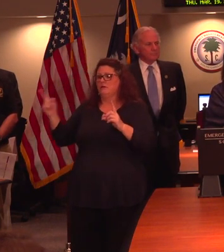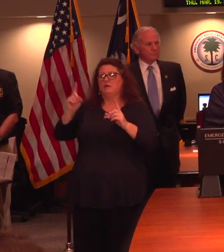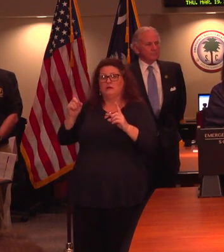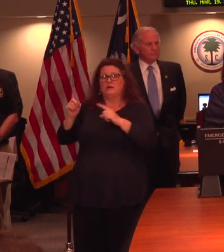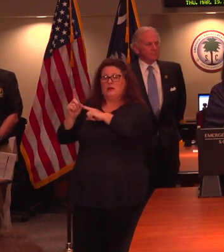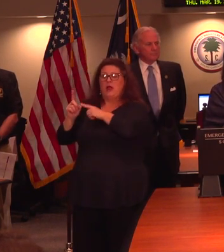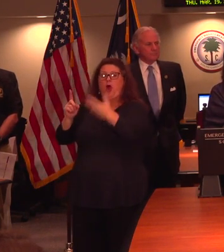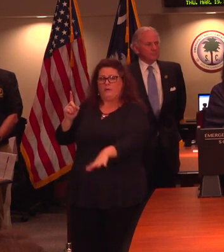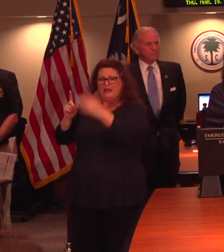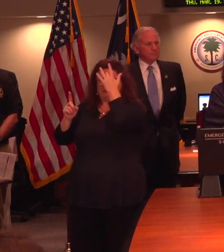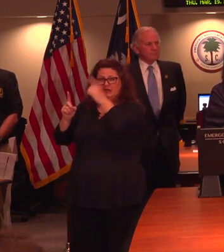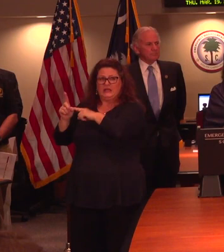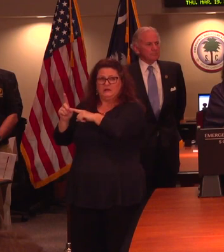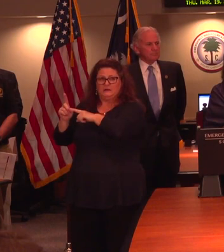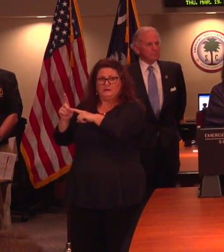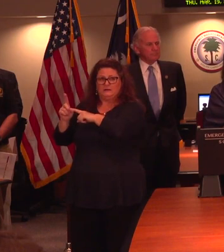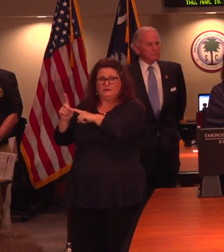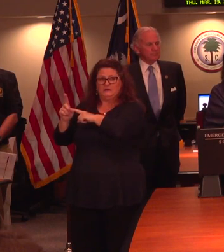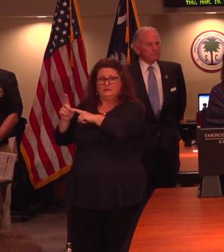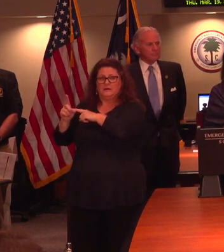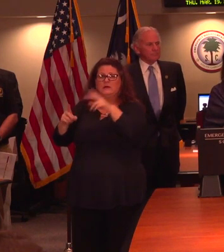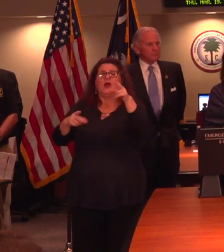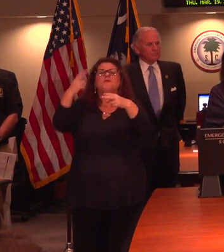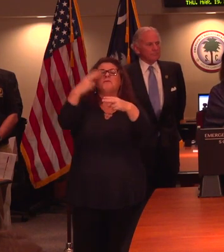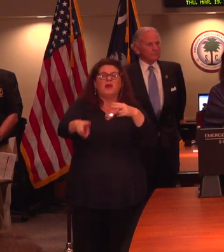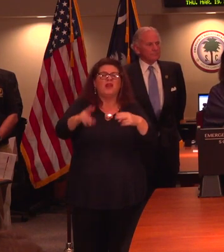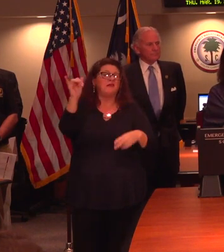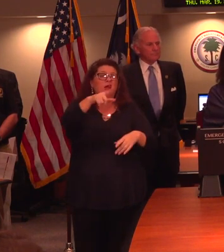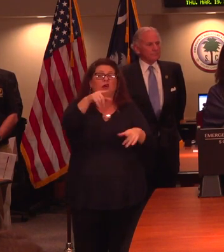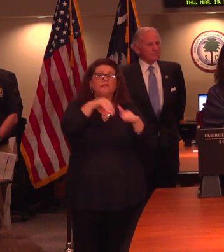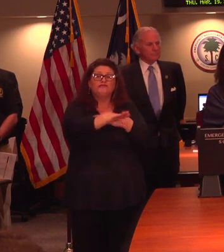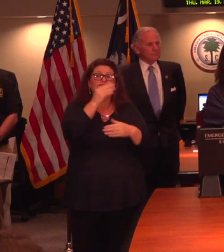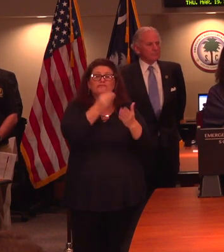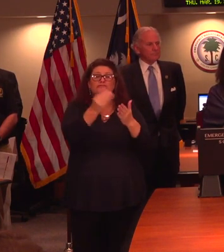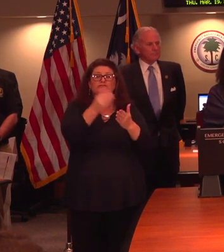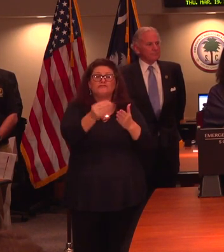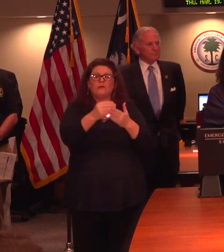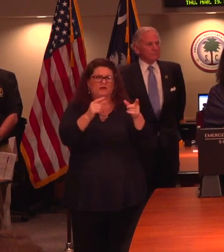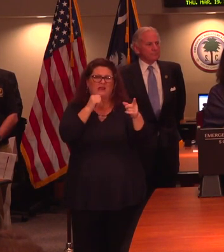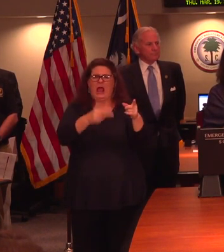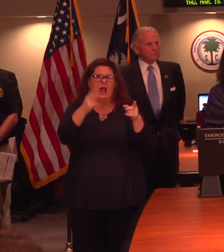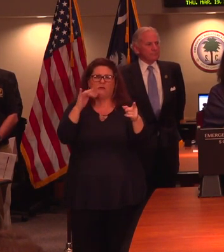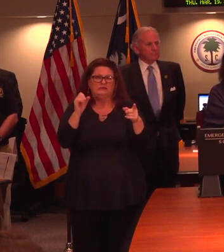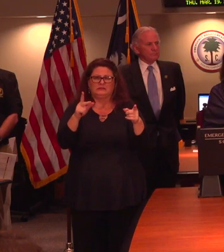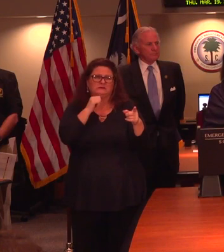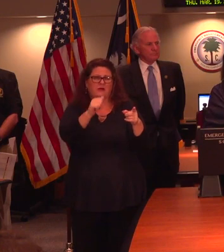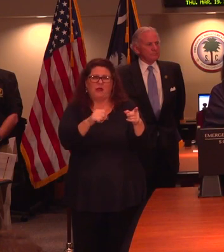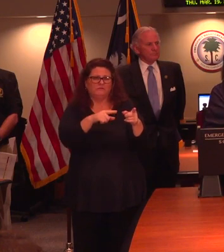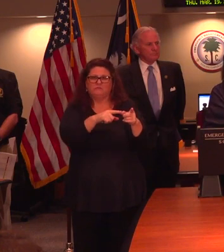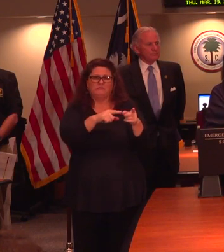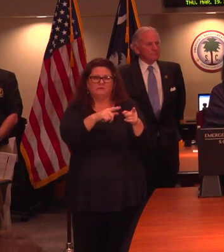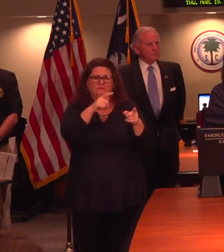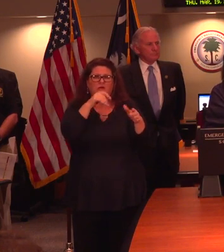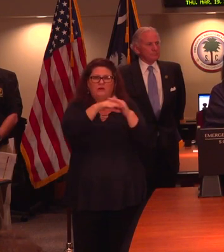who is ill. Brief contact in public settings, like the grocery store, is not considered a high-risk exposure for all those who are present